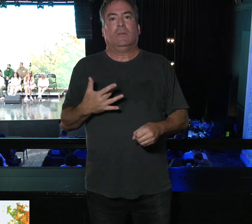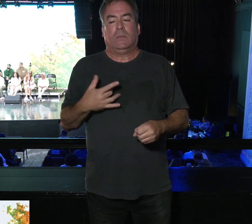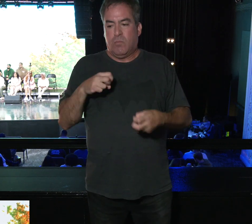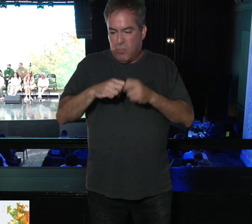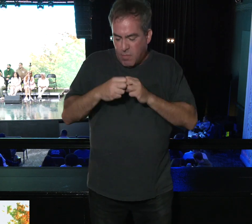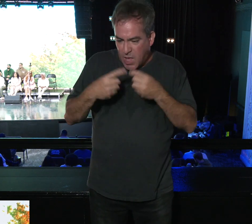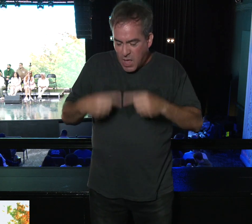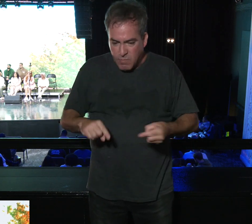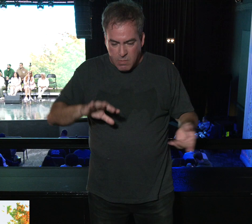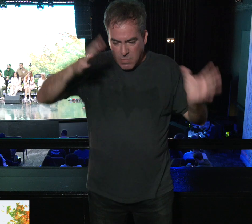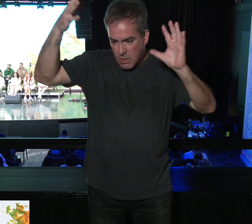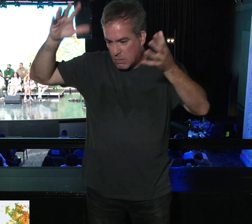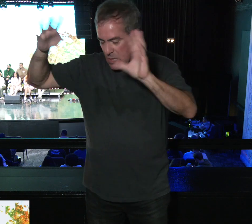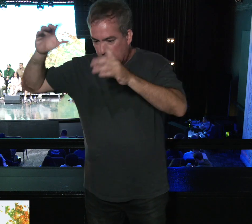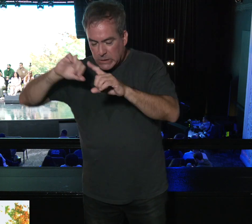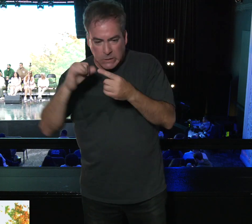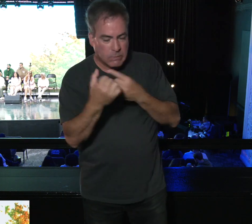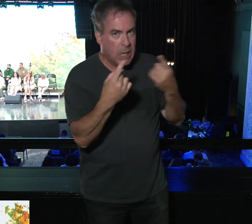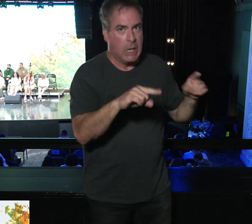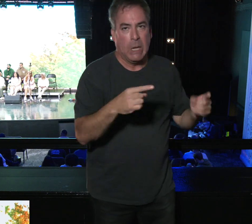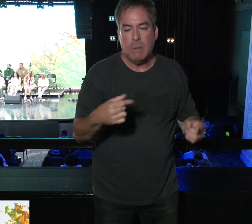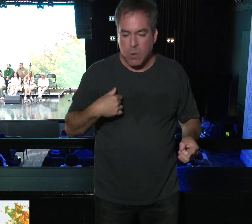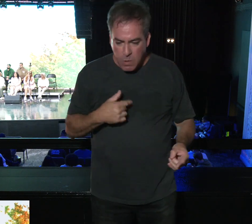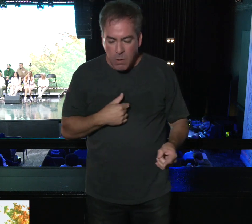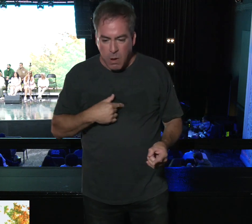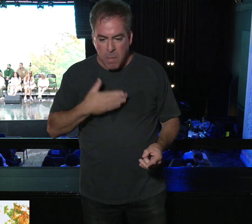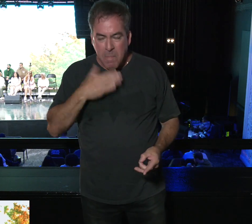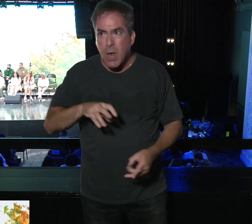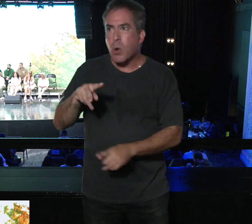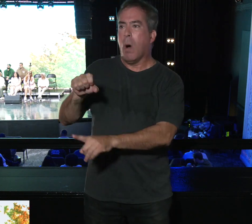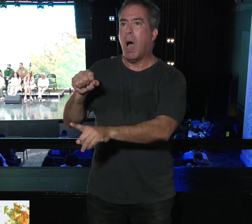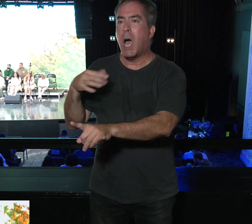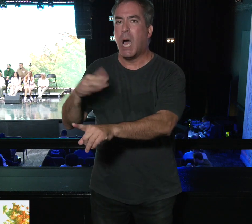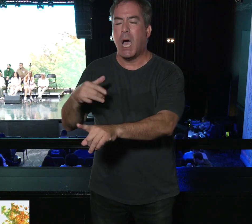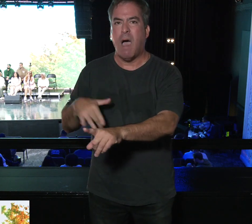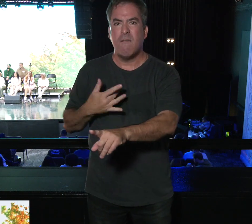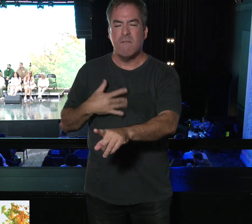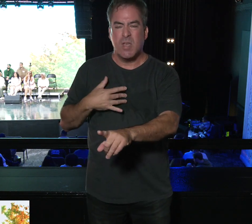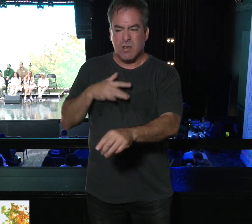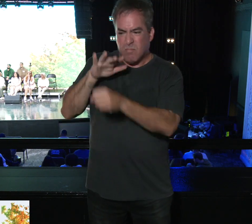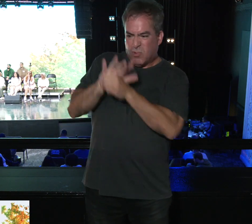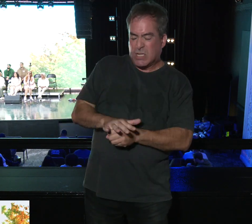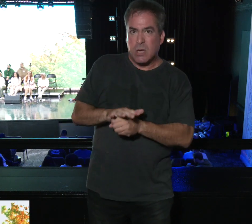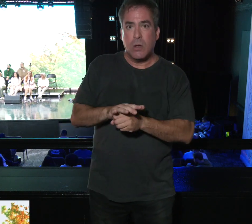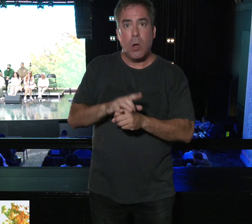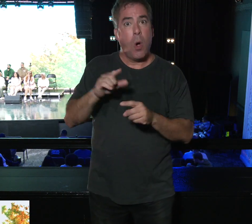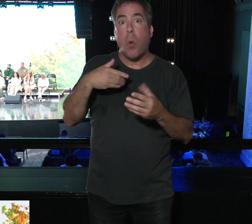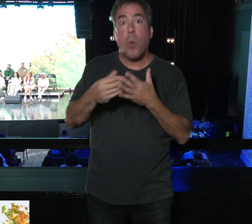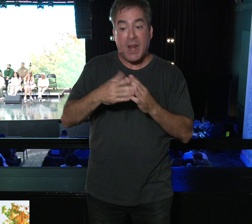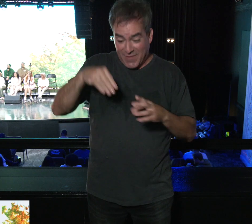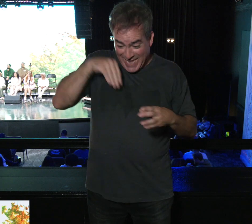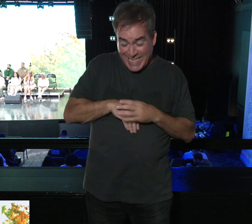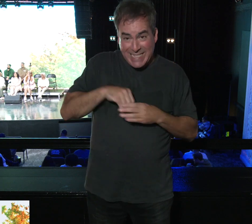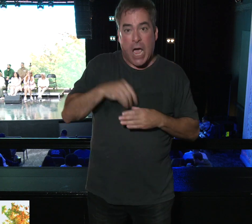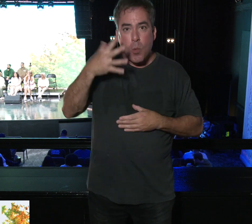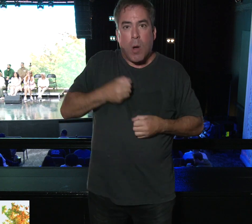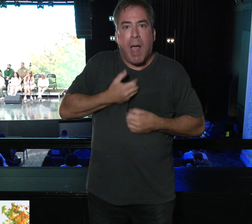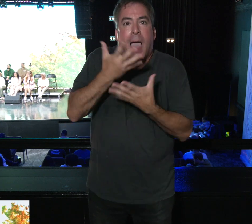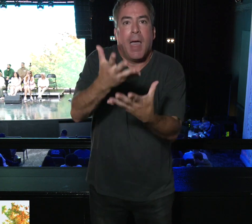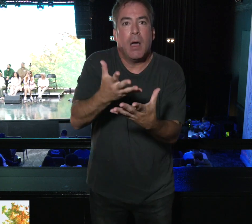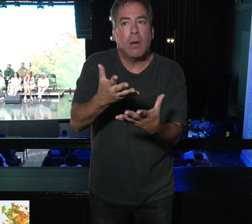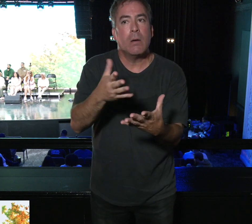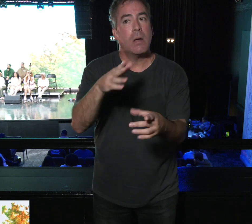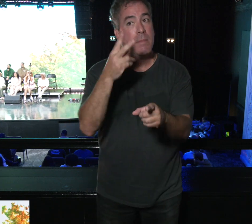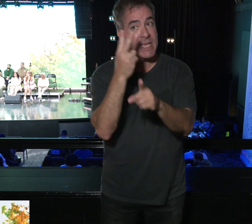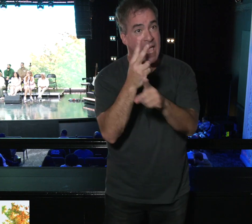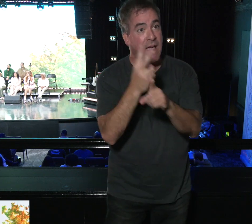Problems happen, and circumstances happen, and we get bad news, and we're squeezed, and whatever we're filled with will come out. Be careful with what